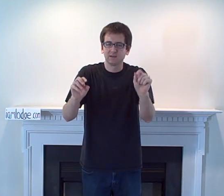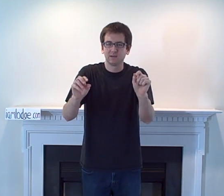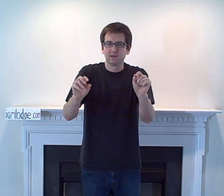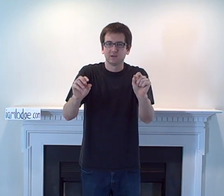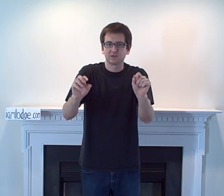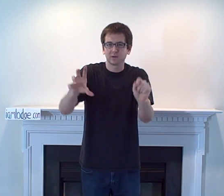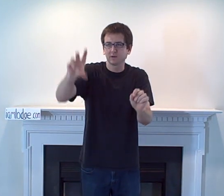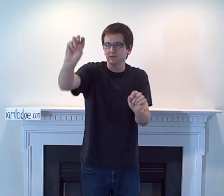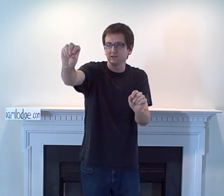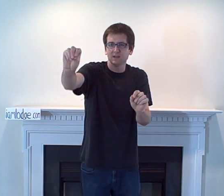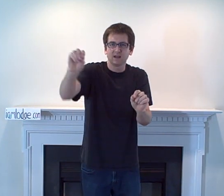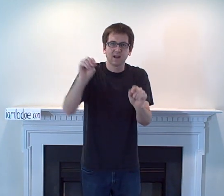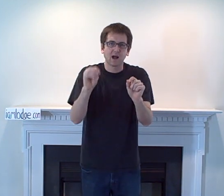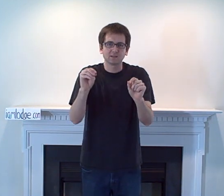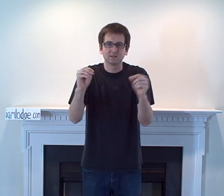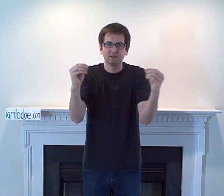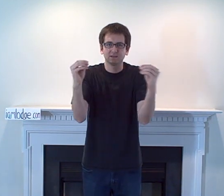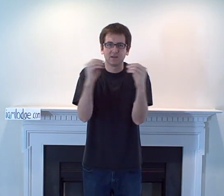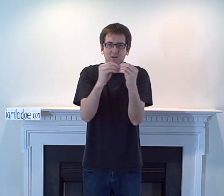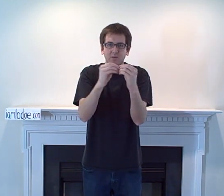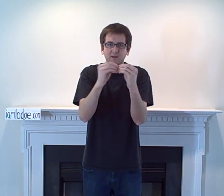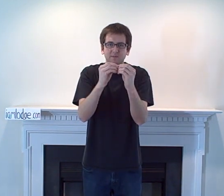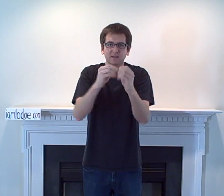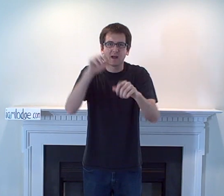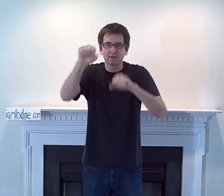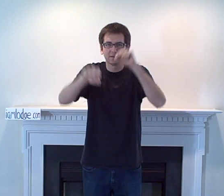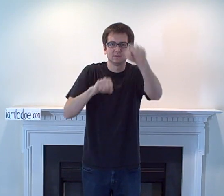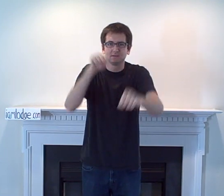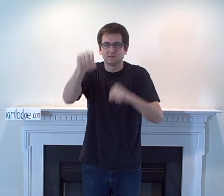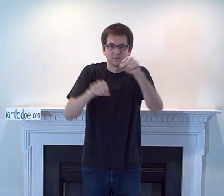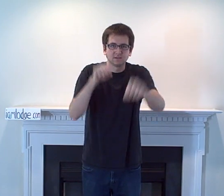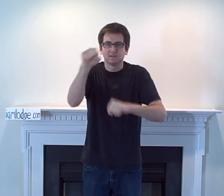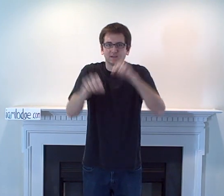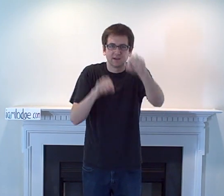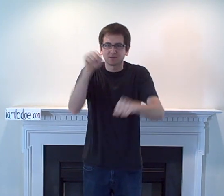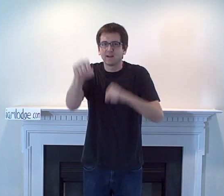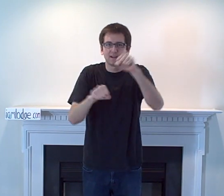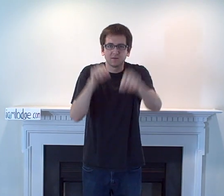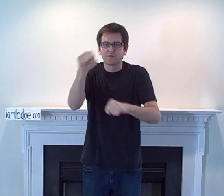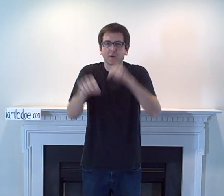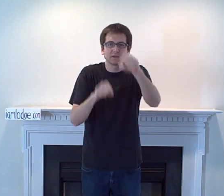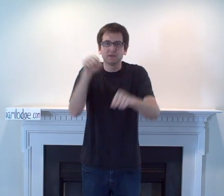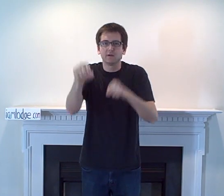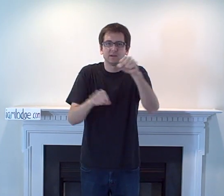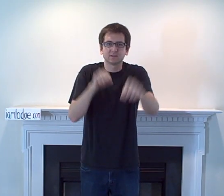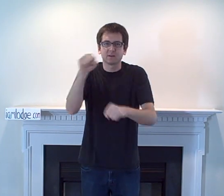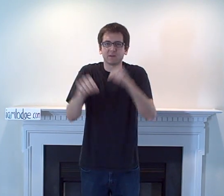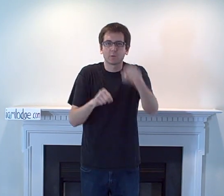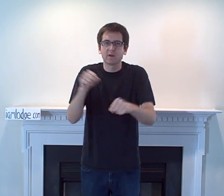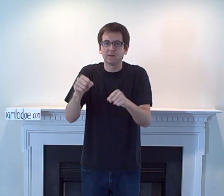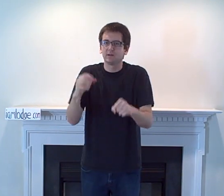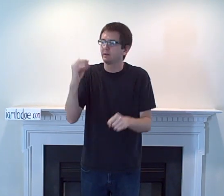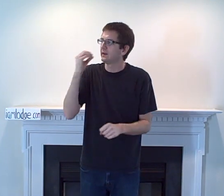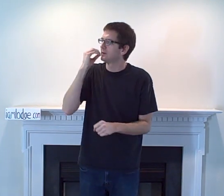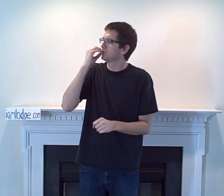sugars and oxygens, putting them together, and trying to convert you into something real, and then